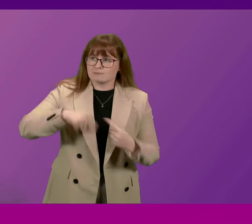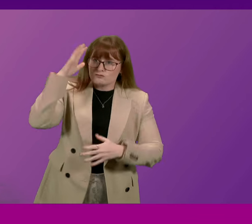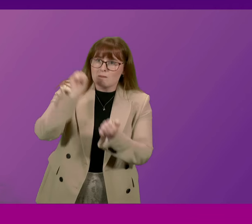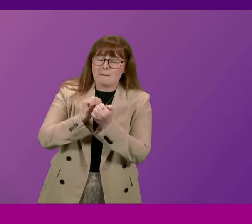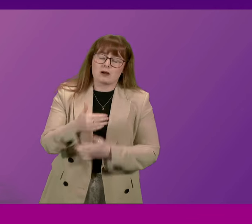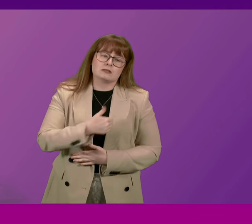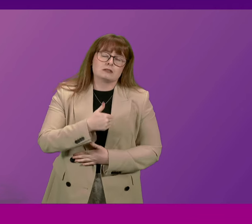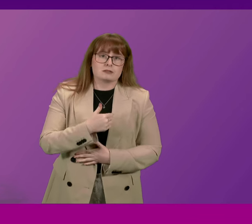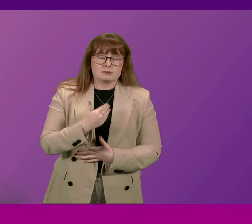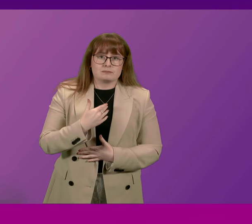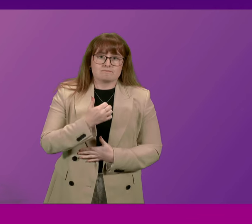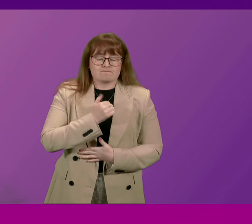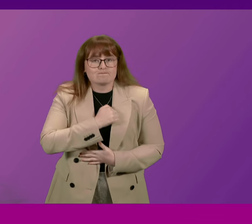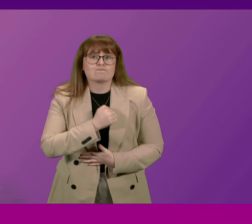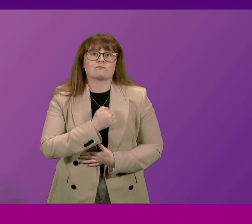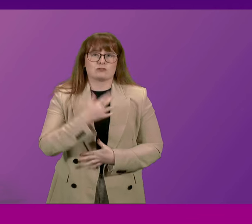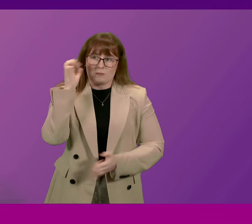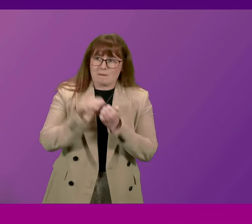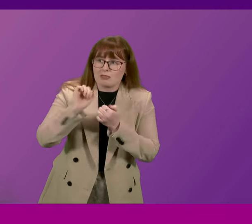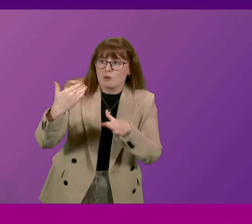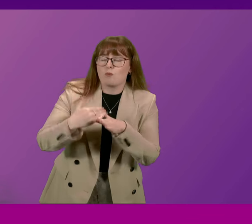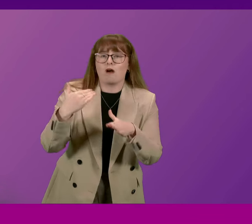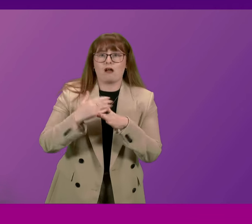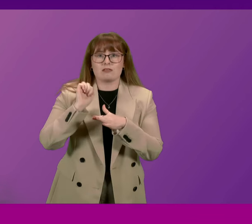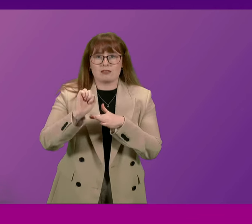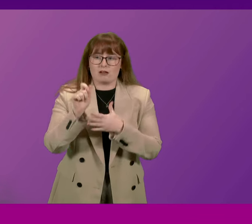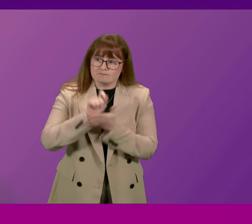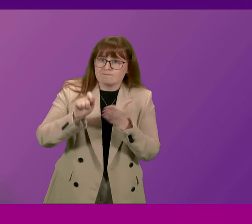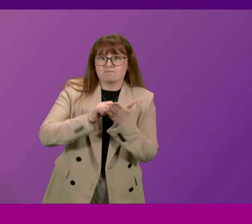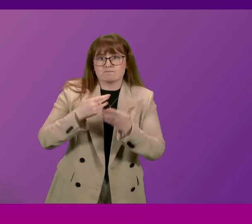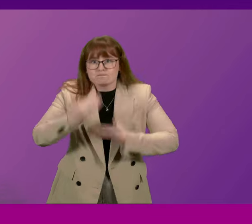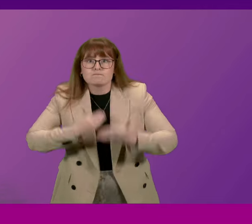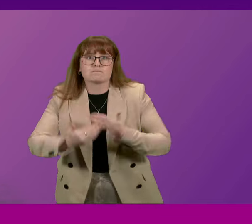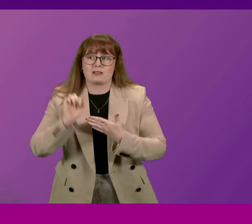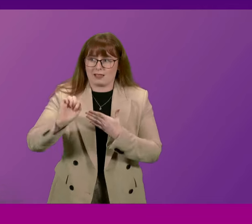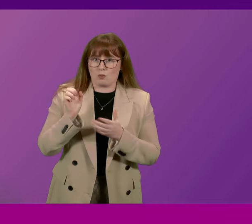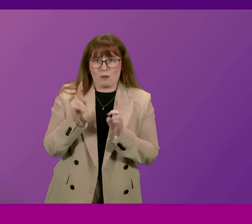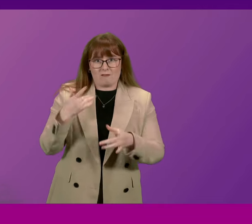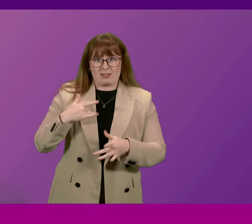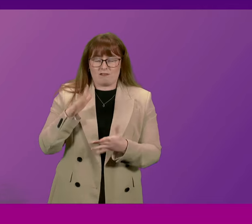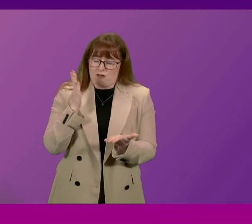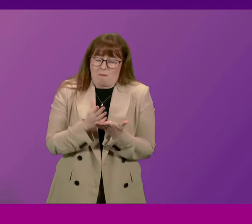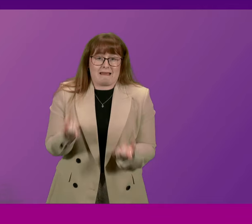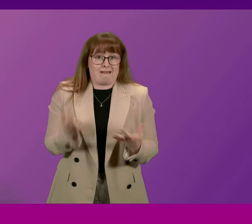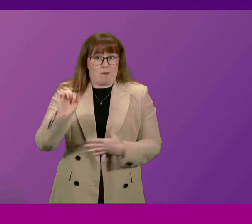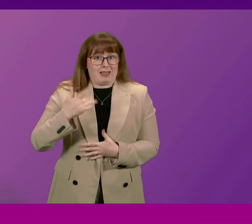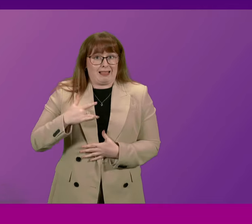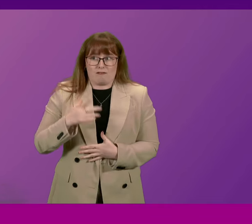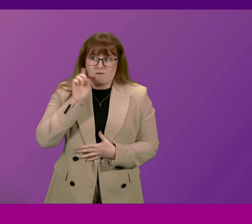in our hearts and we commit ourselves to work for the peaceful and democratic way of life for which they made the ultimate sacrifice.